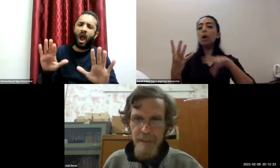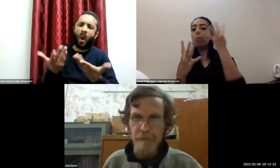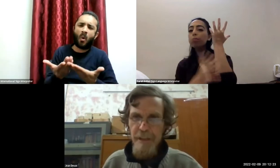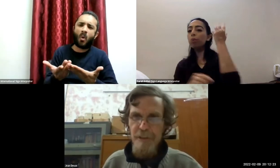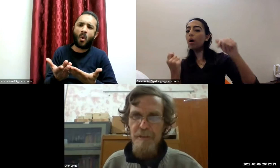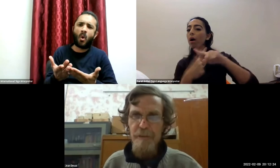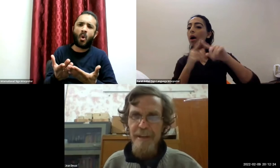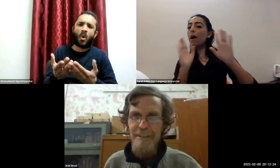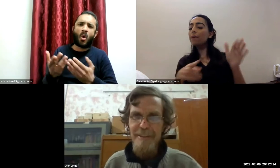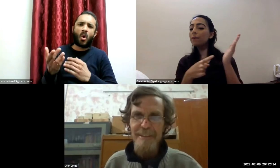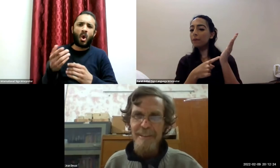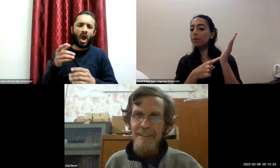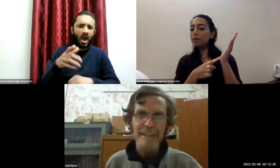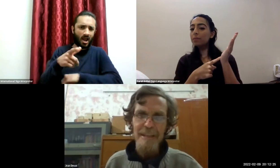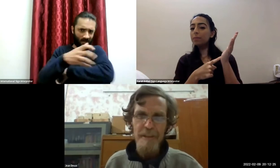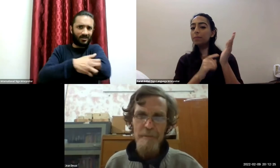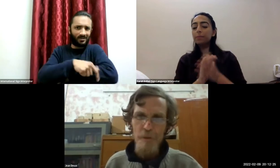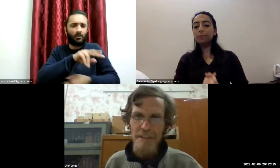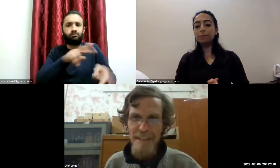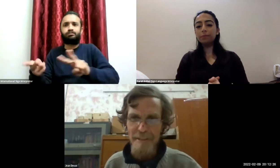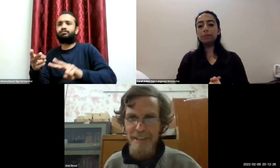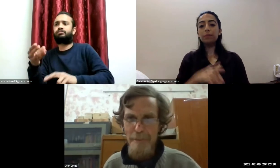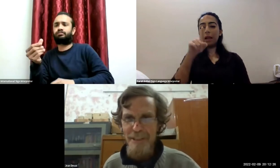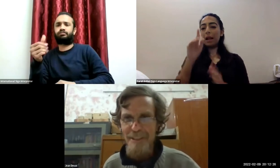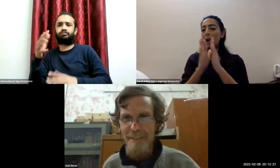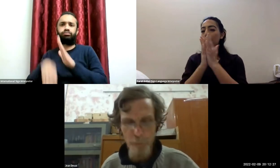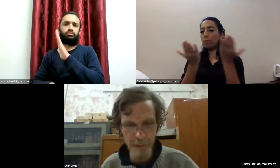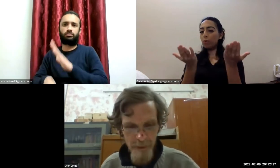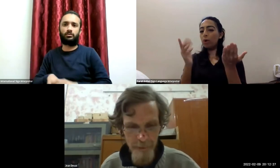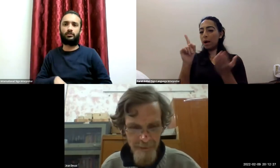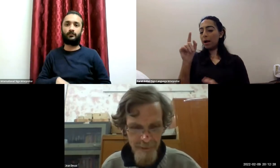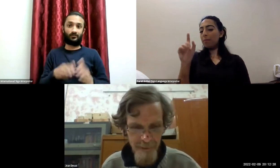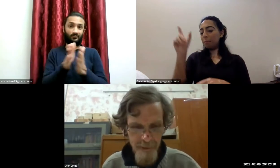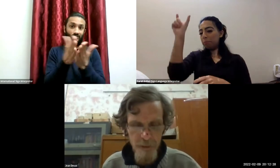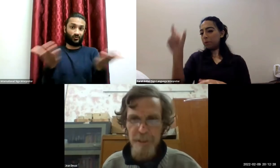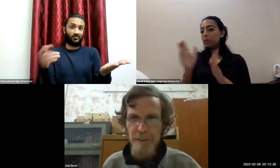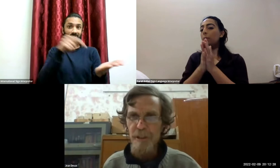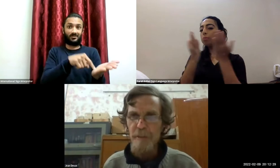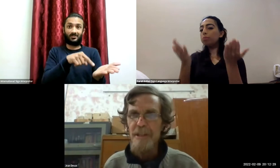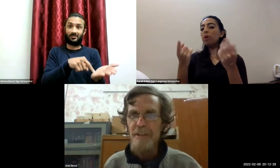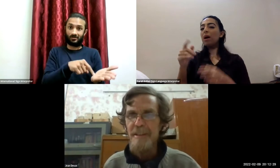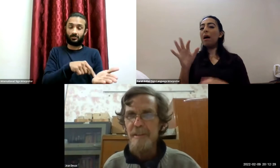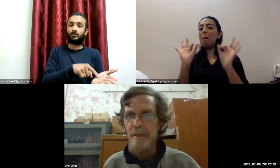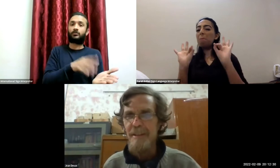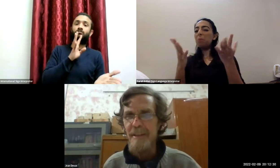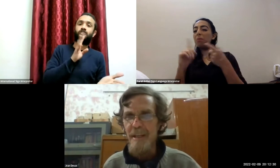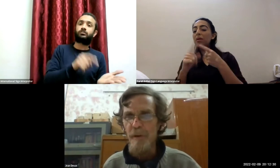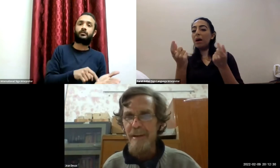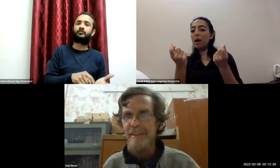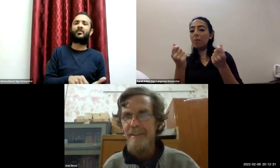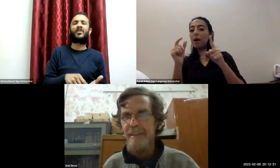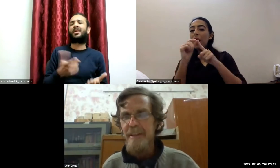that failure in fact that in that very book itself that i mentioned poor economics which does not mention disability